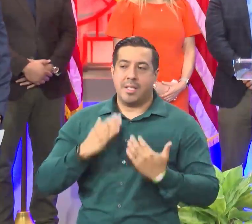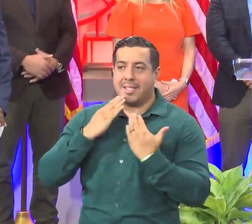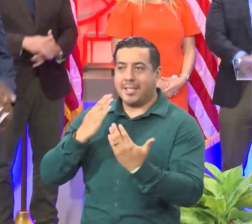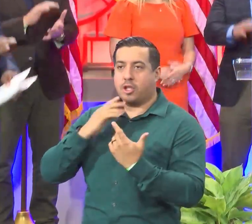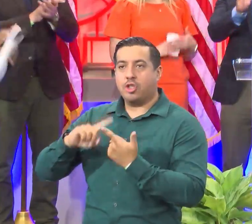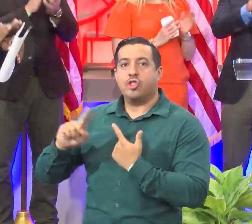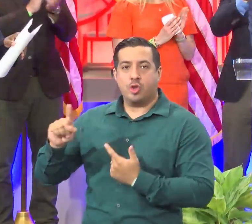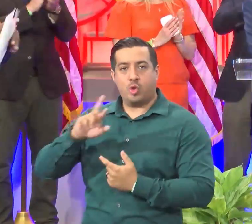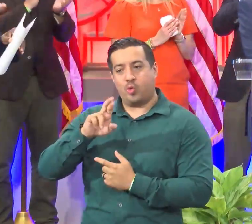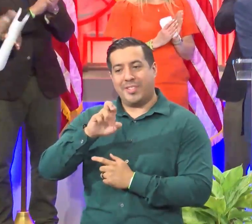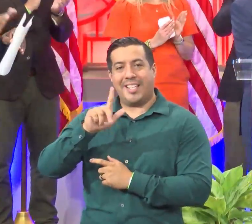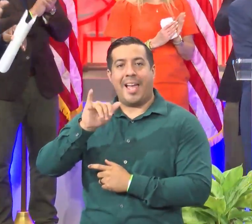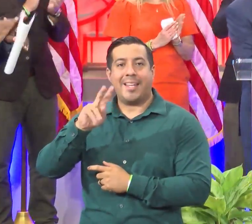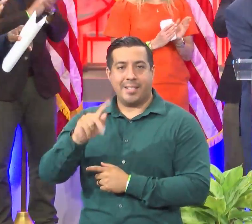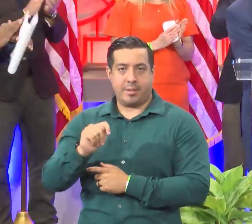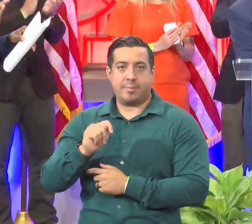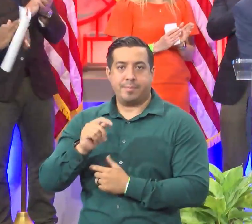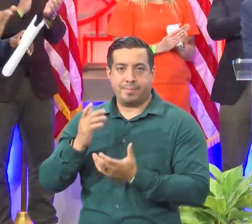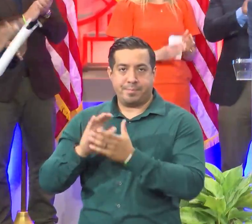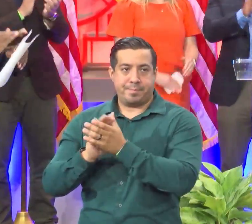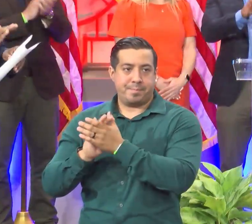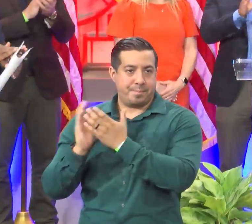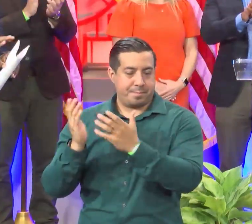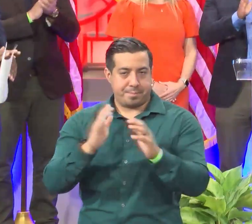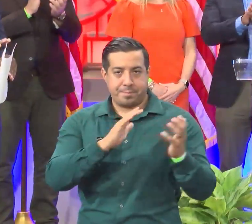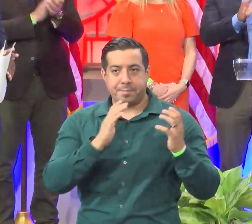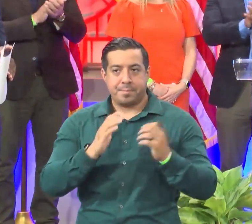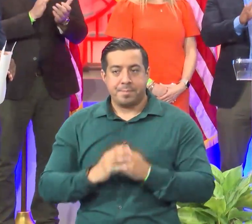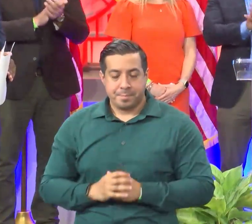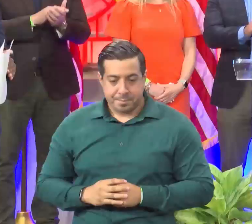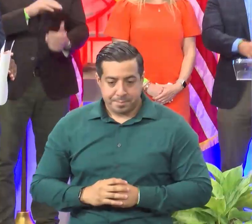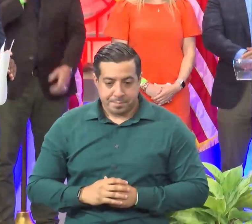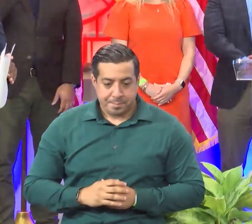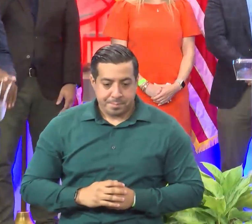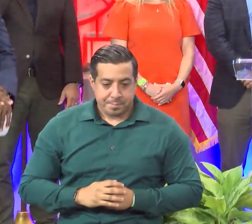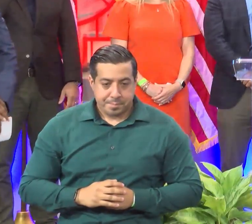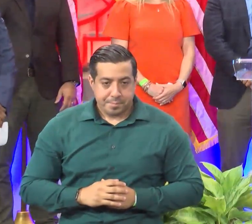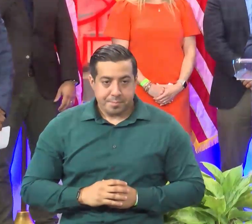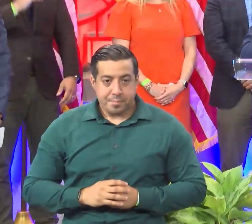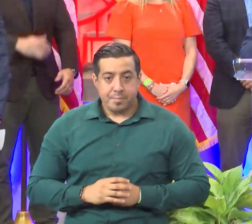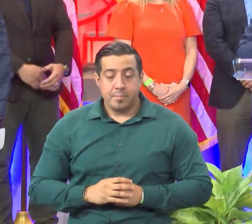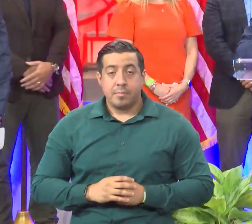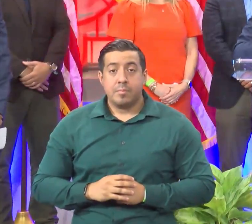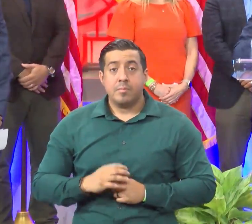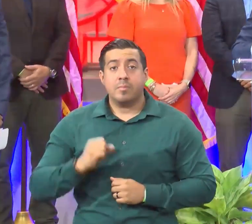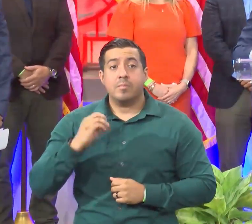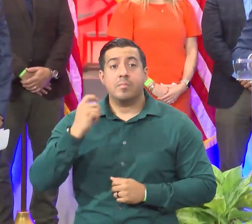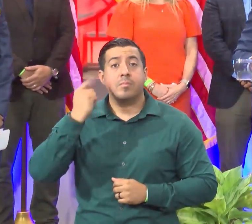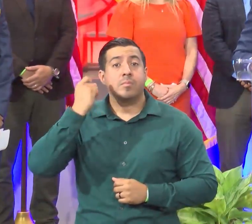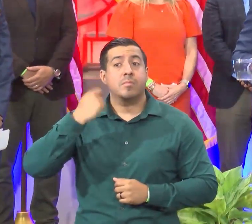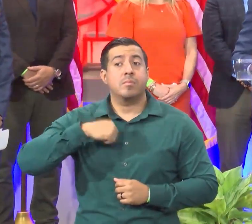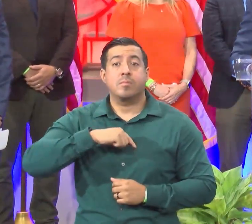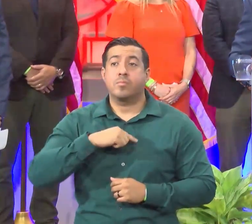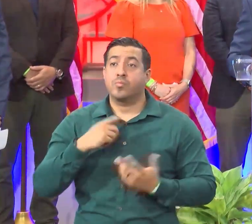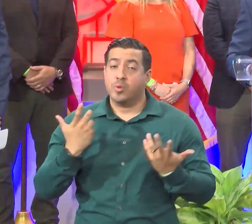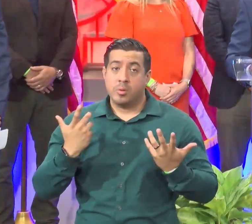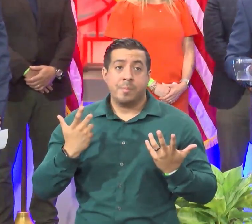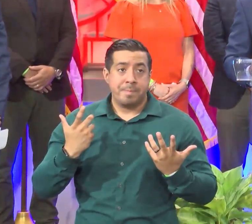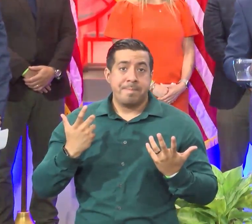so even though we're still